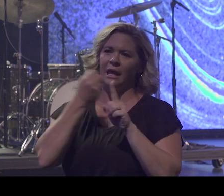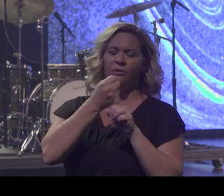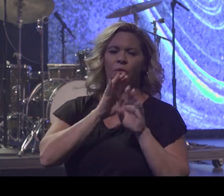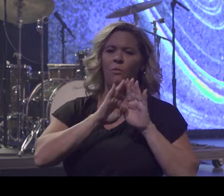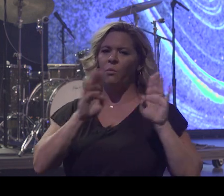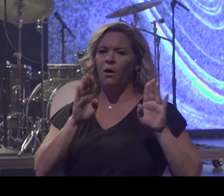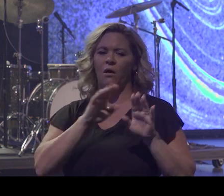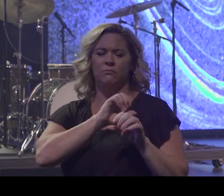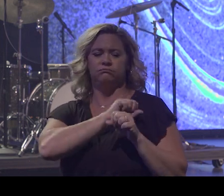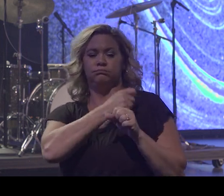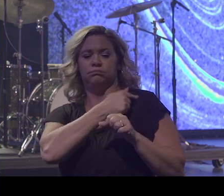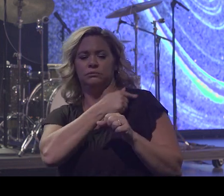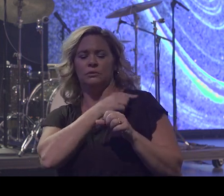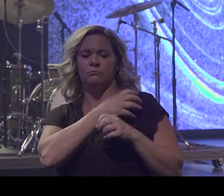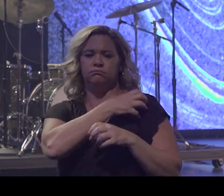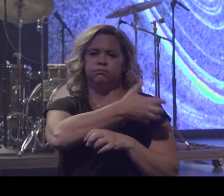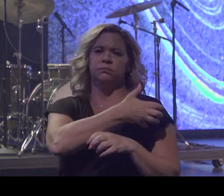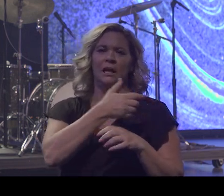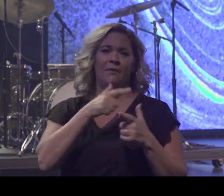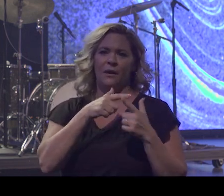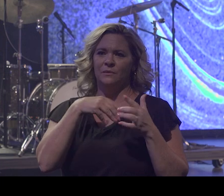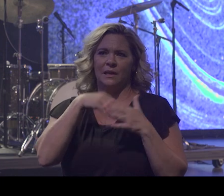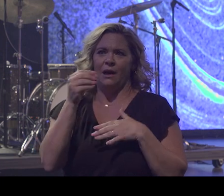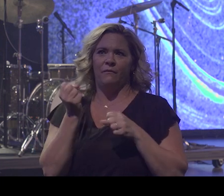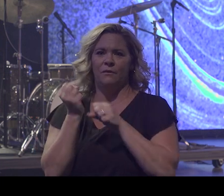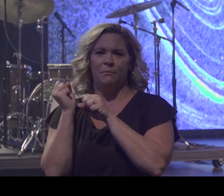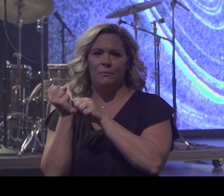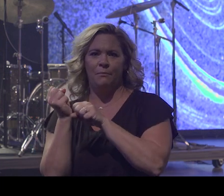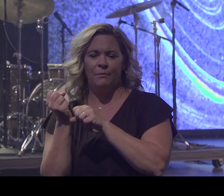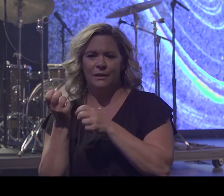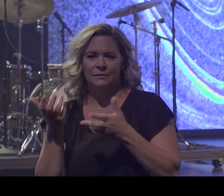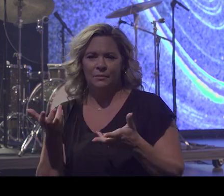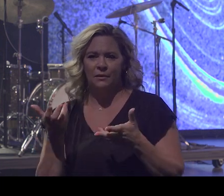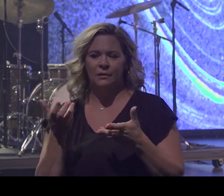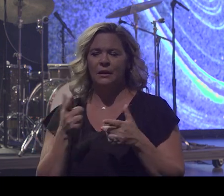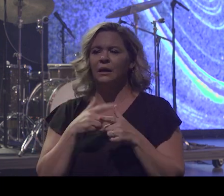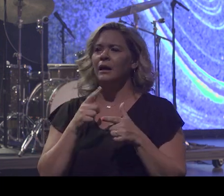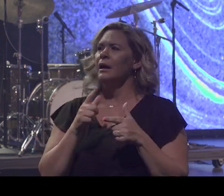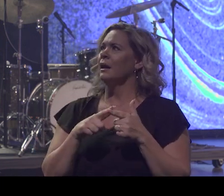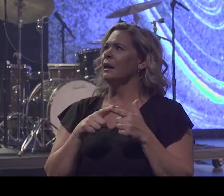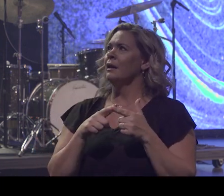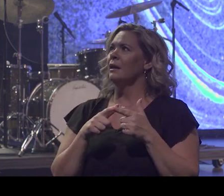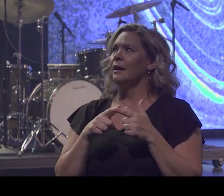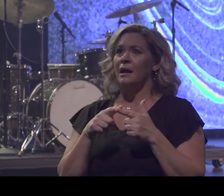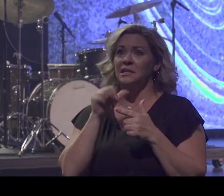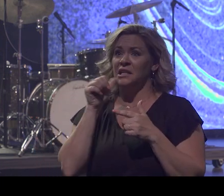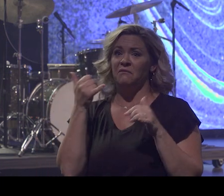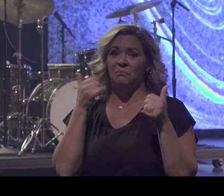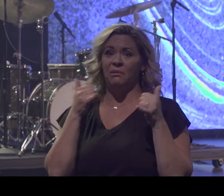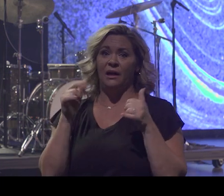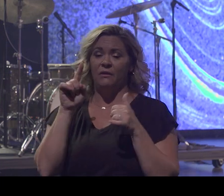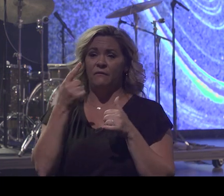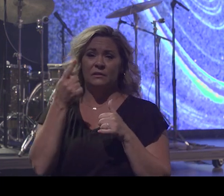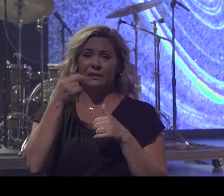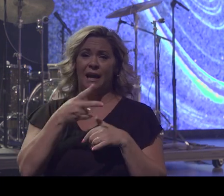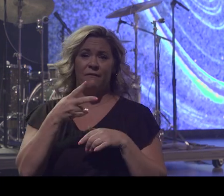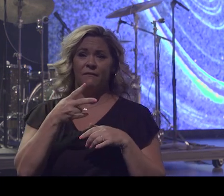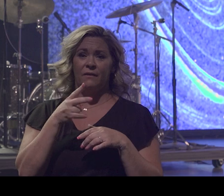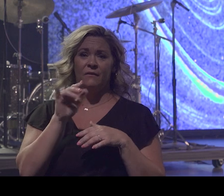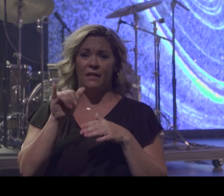out. And I was the top vote getter in the All-Star that year, and I didn't even play the first half of the season. And